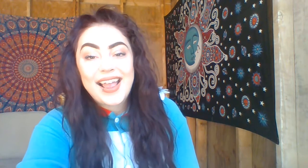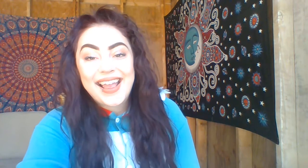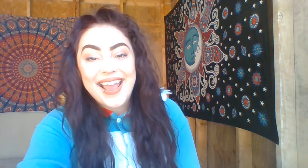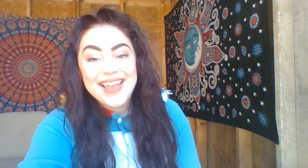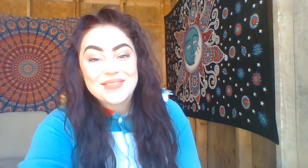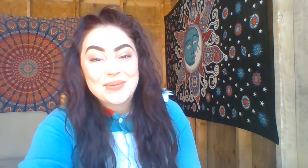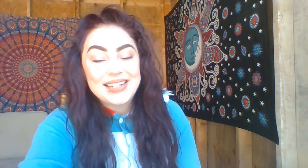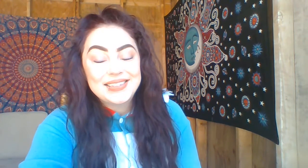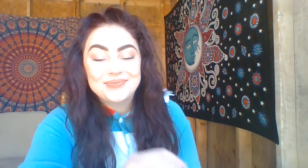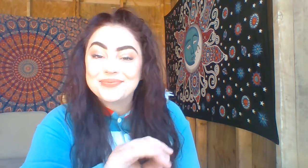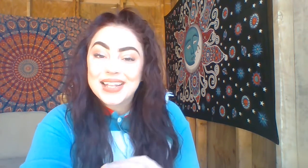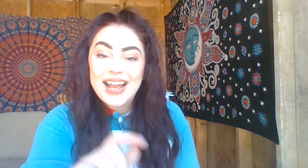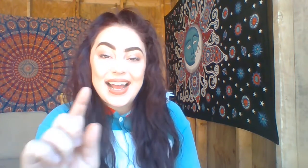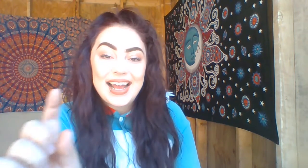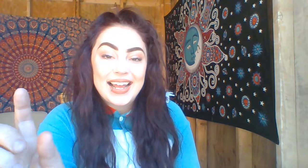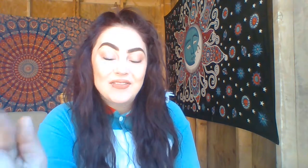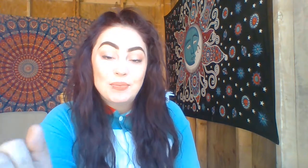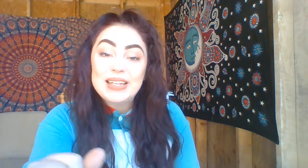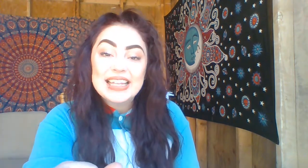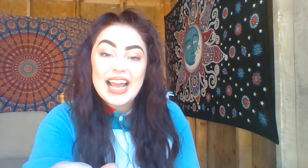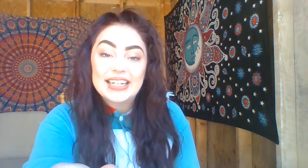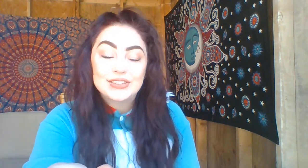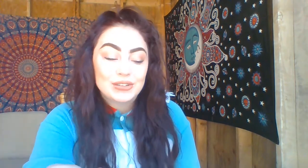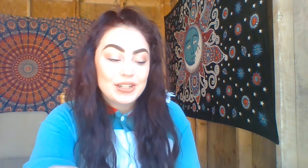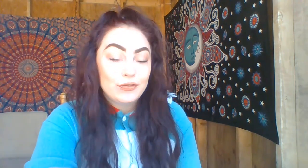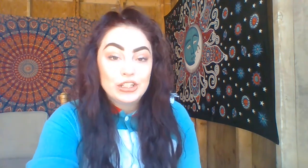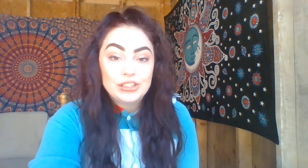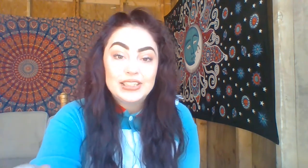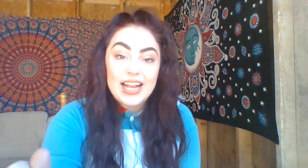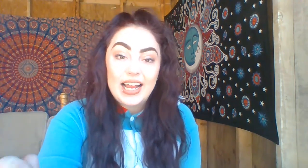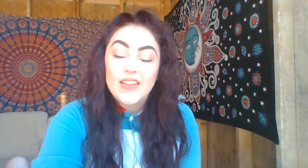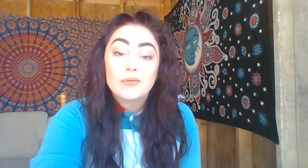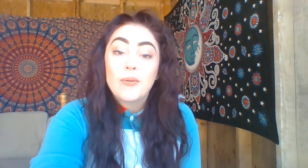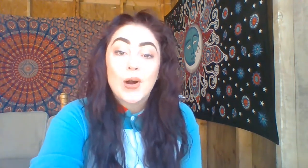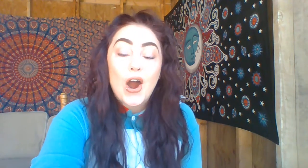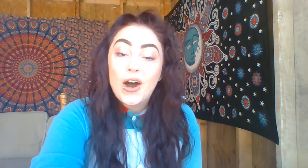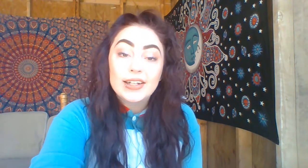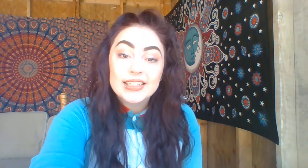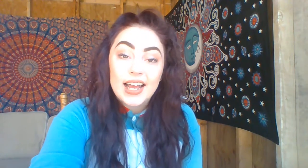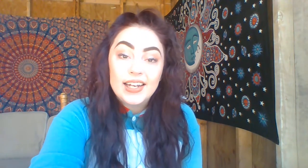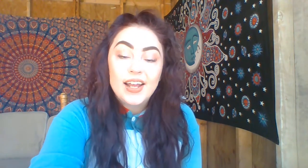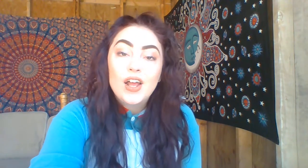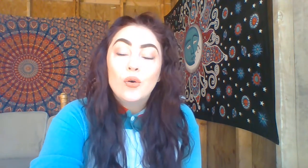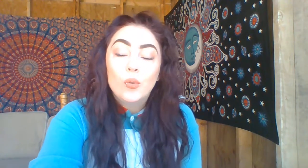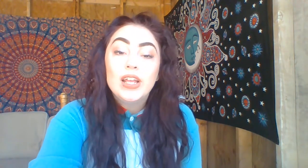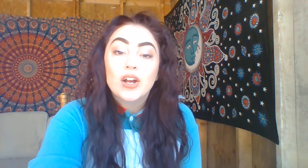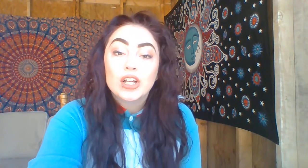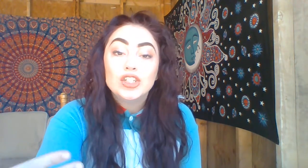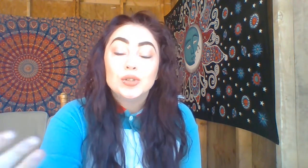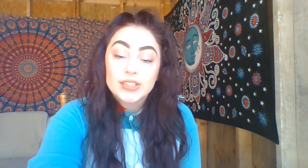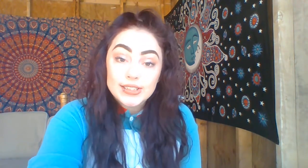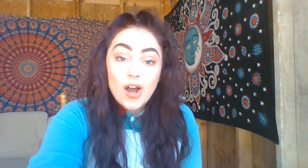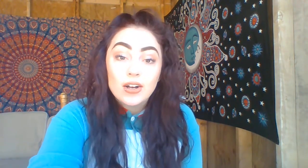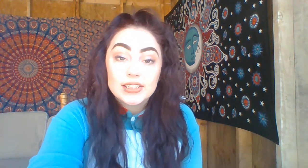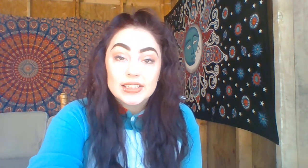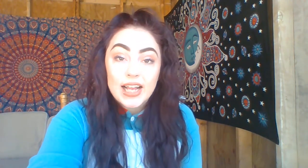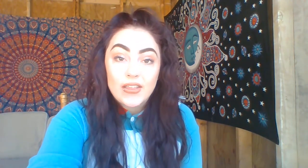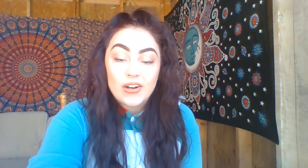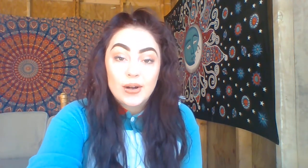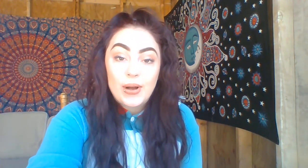Hey everyone, I have a Pete the Cat story for you today and then when we're all done we are going to do a song together about